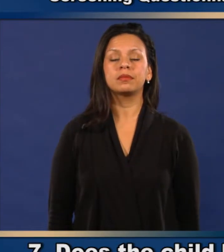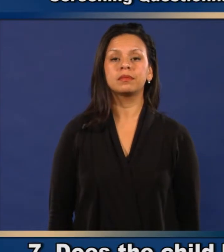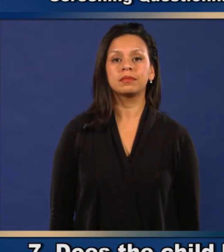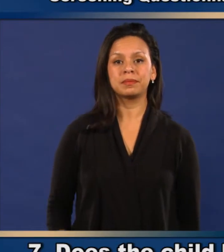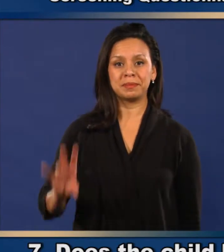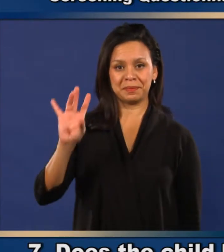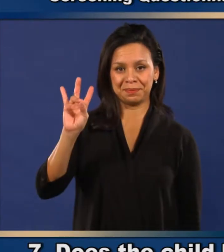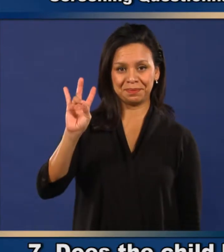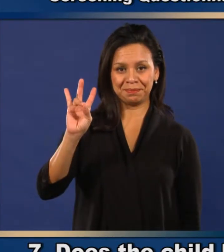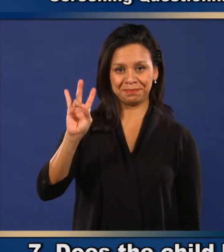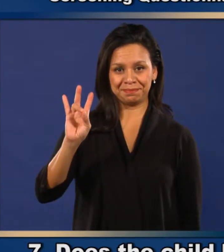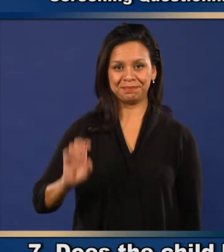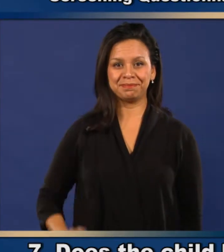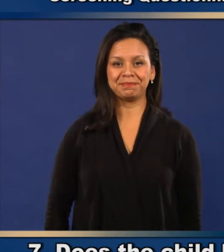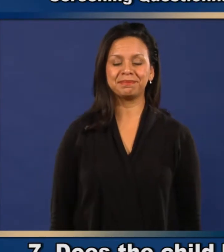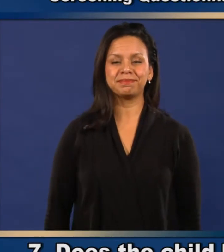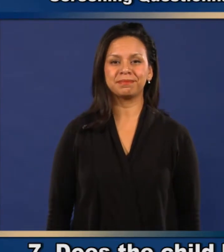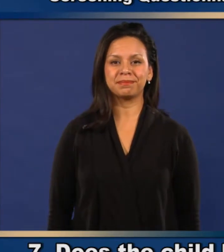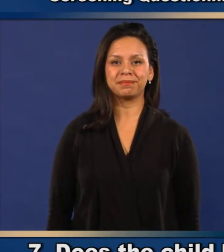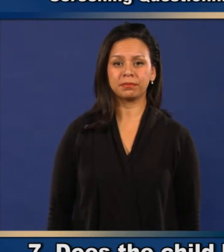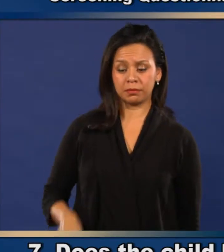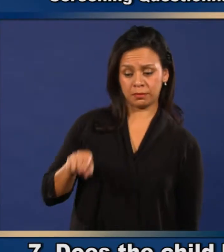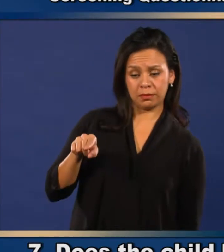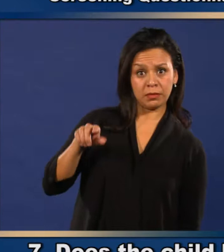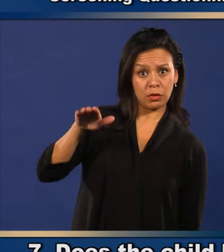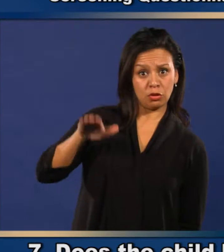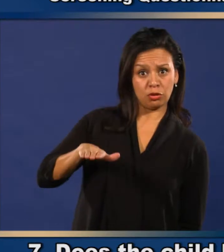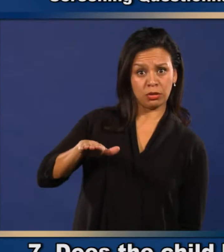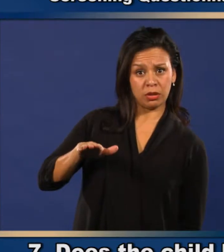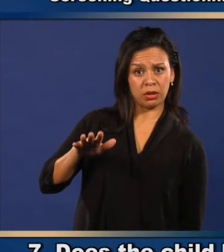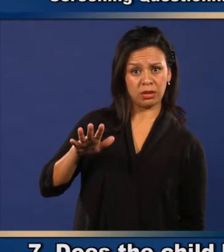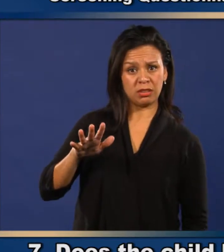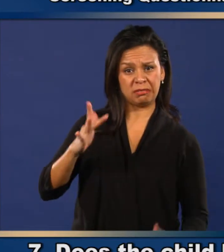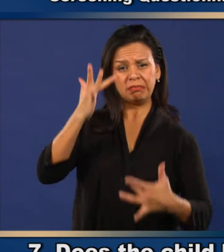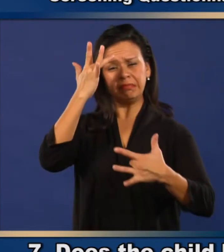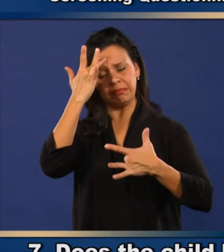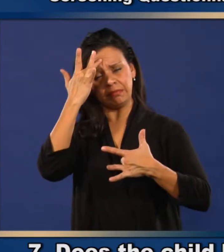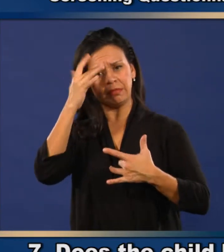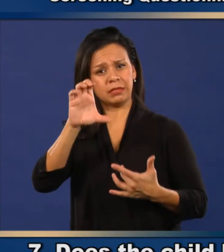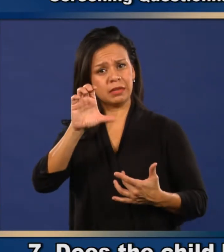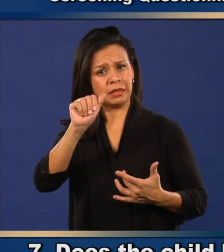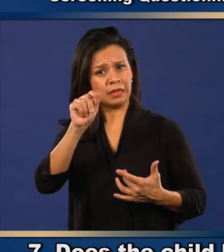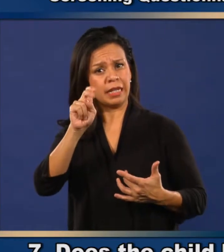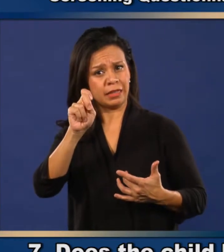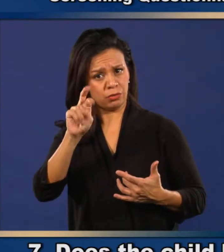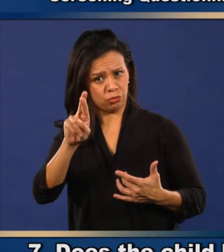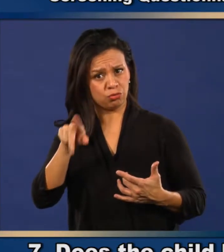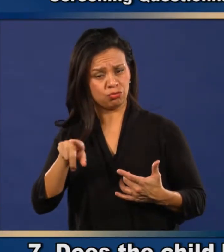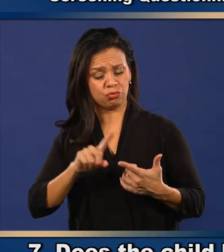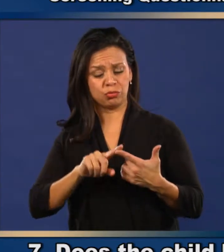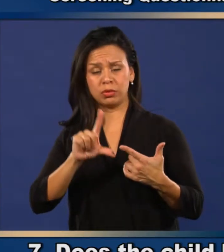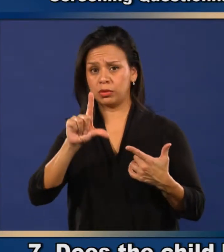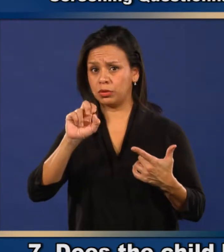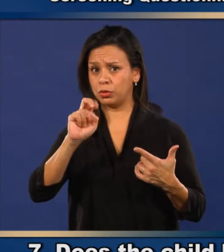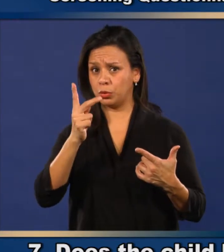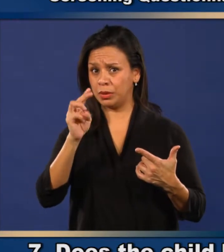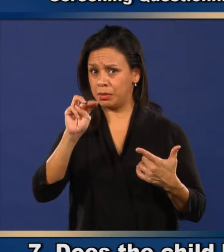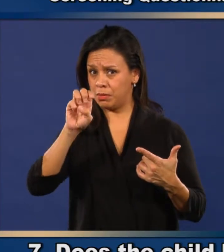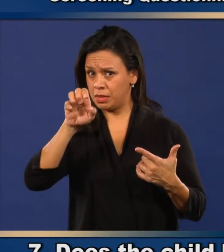Number 7. Does the child have cancer, leukemia,